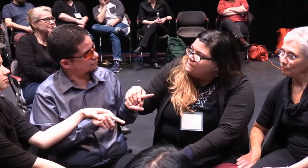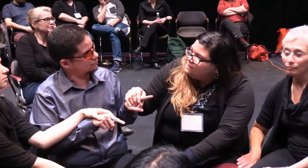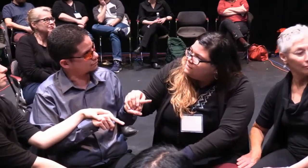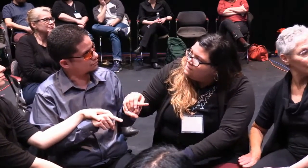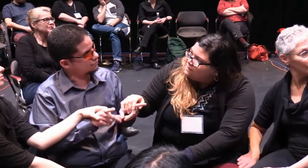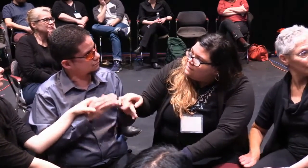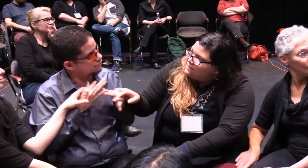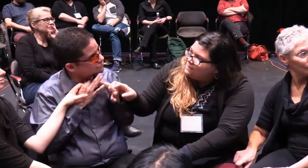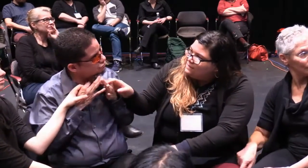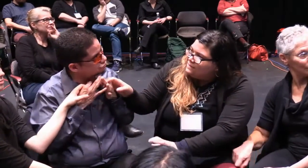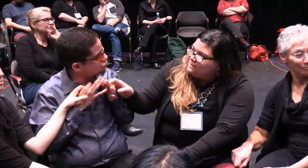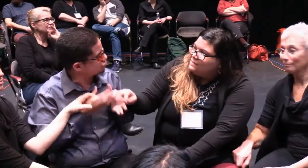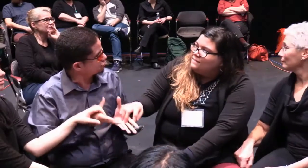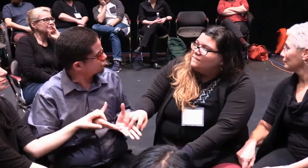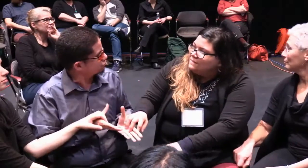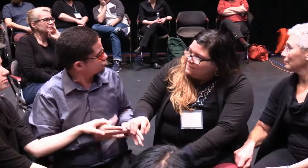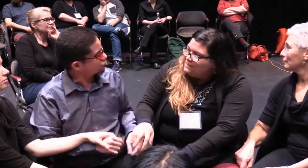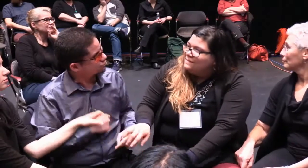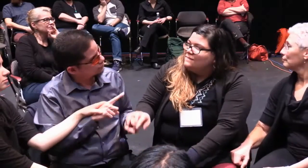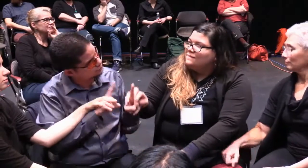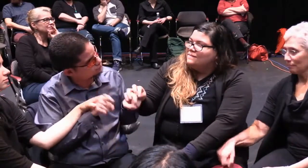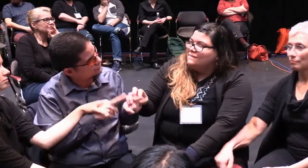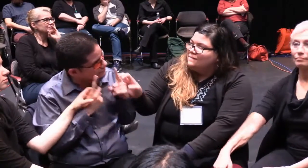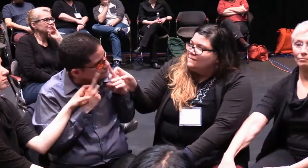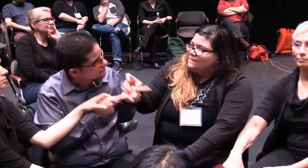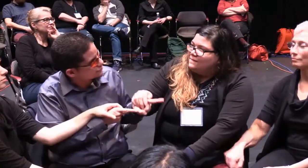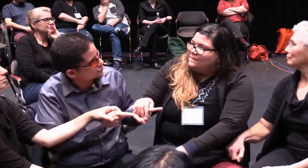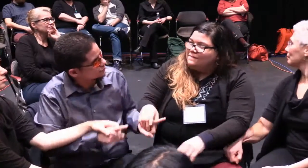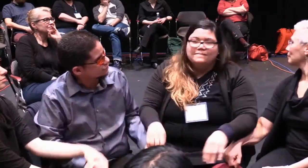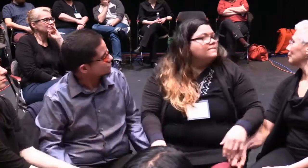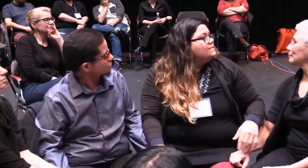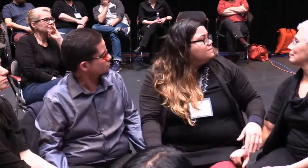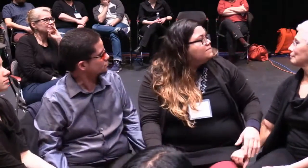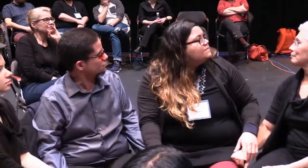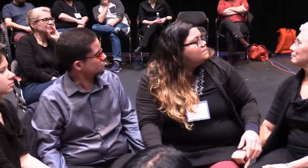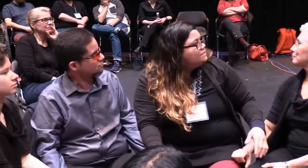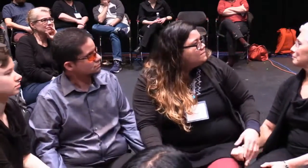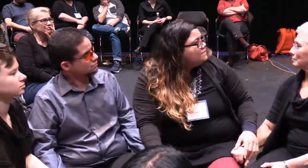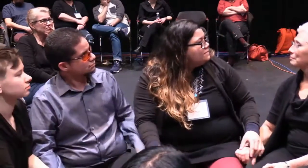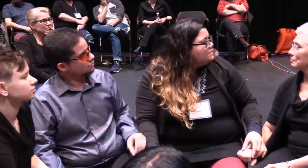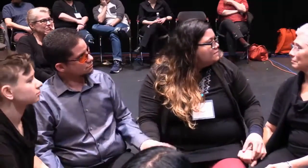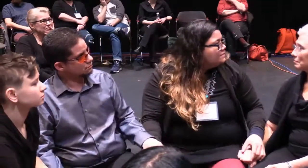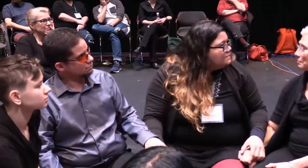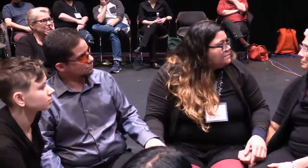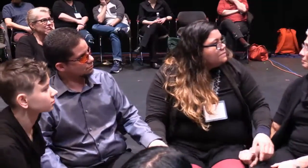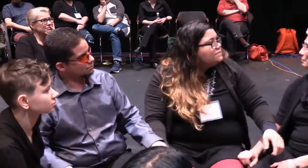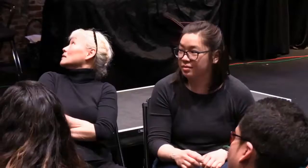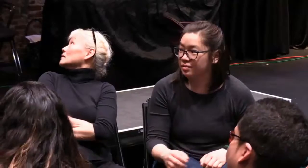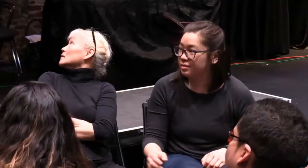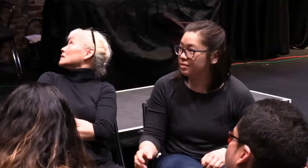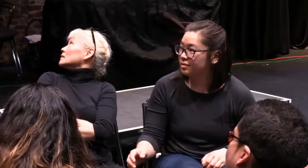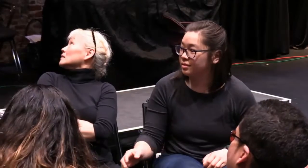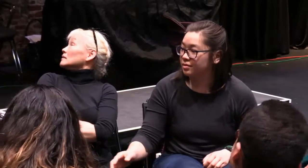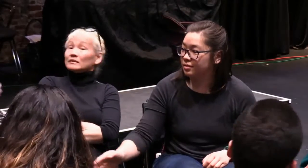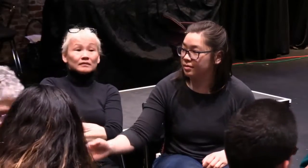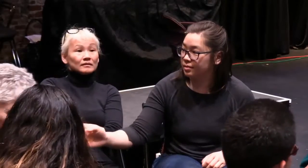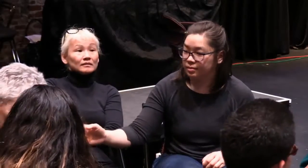What about that? You know, am I a target for being perceived as potentially dangerous to a woman?